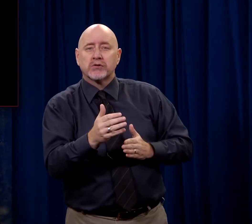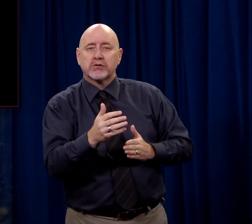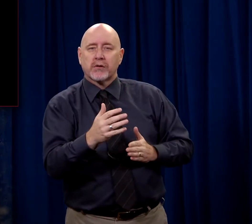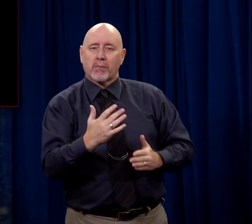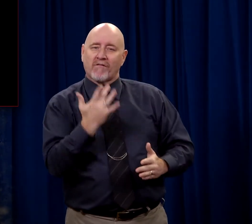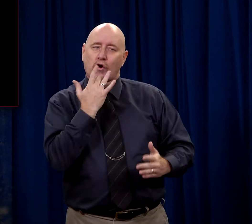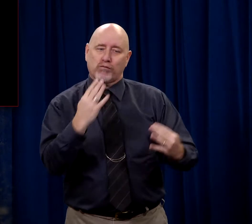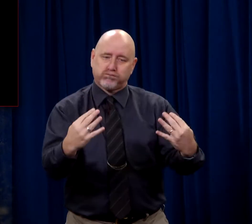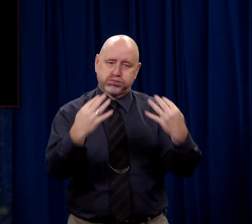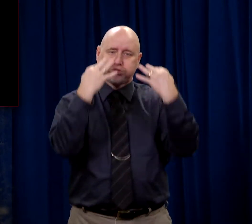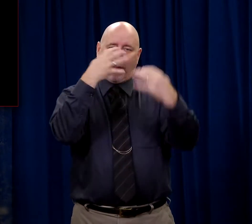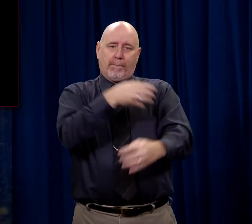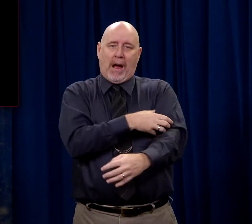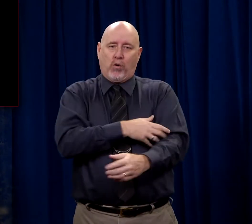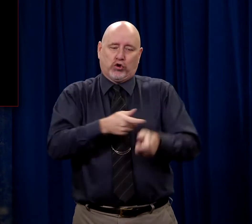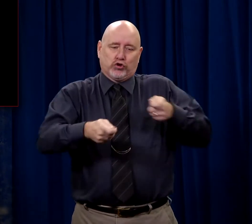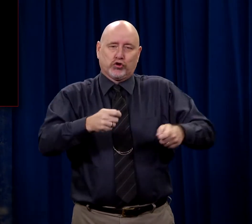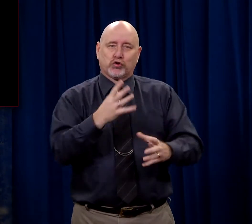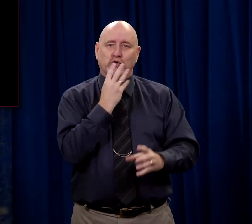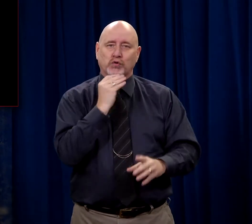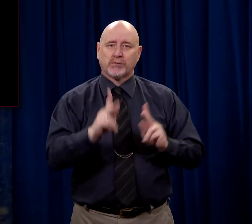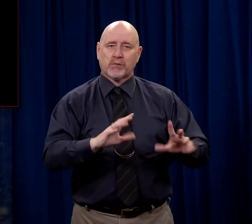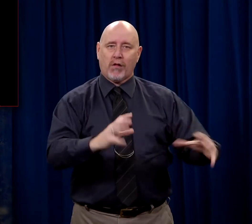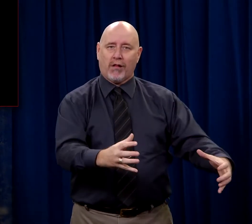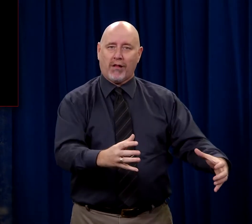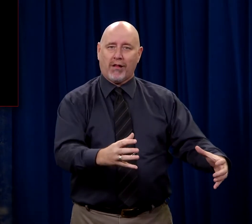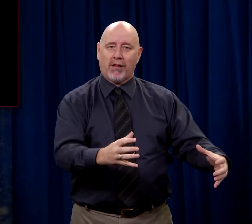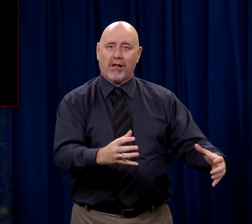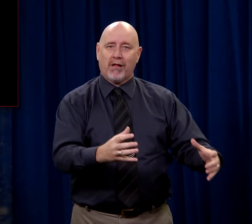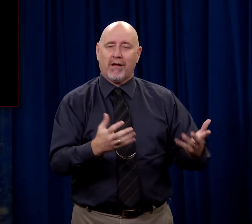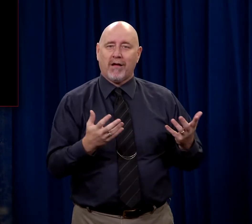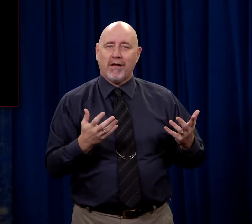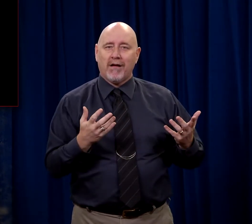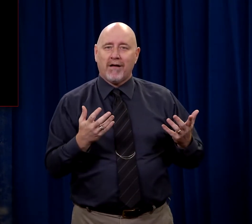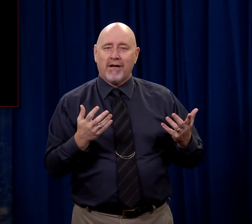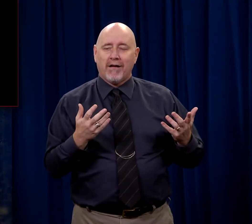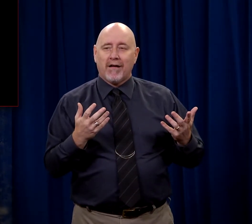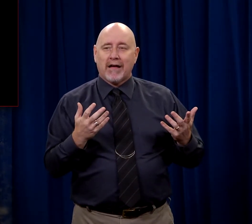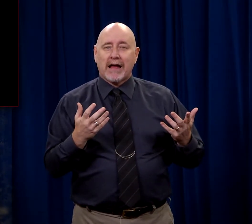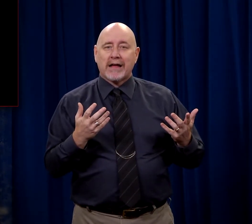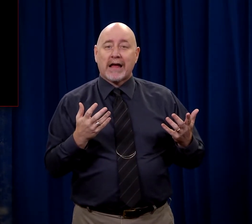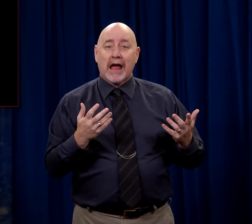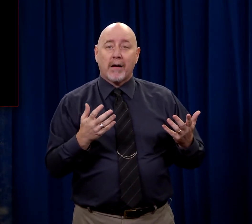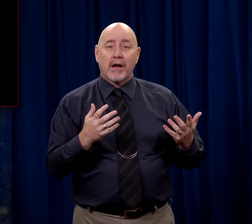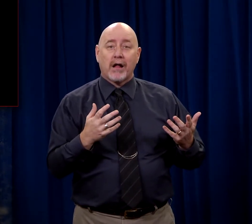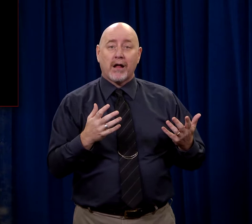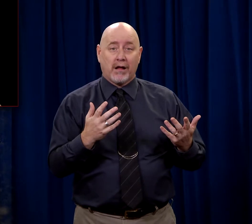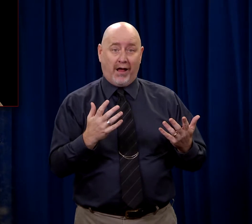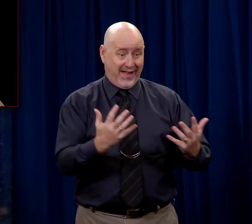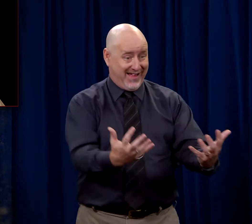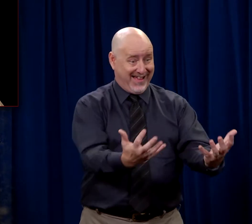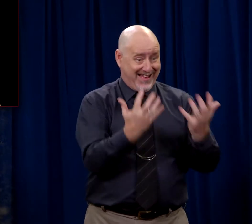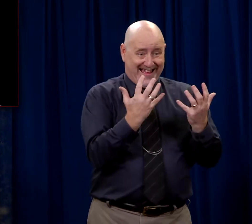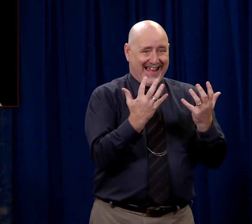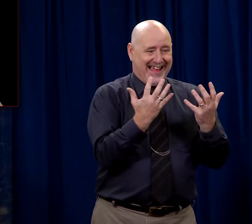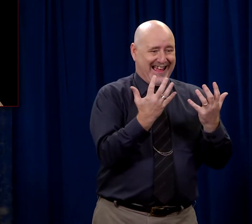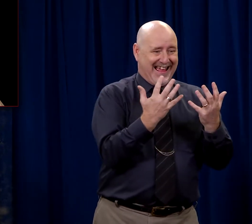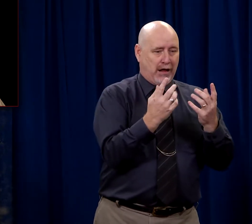wanted to be the power structure among the Jews. And people were leaving them to follow Jesus.